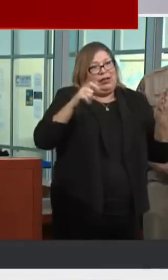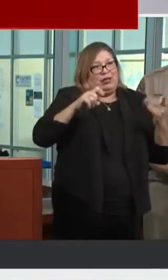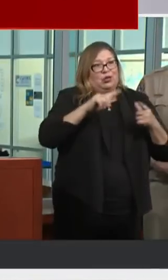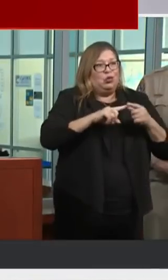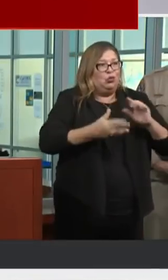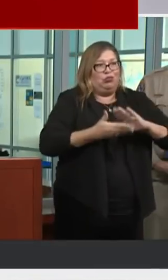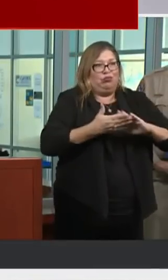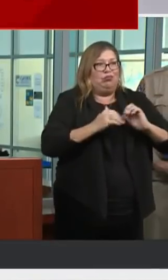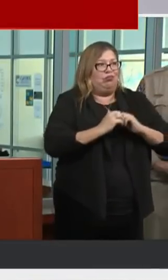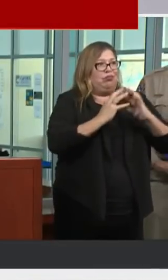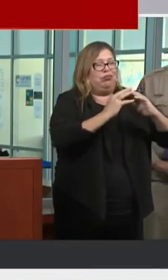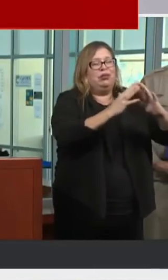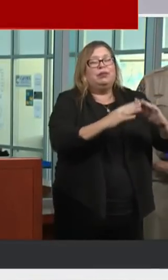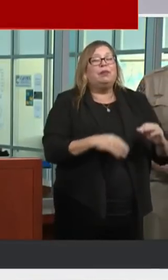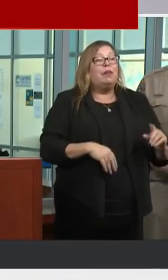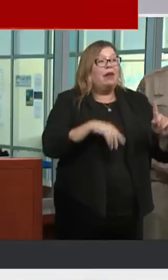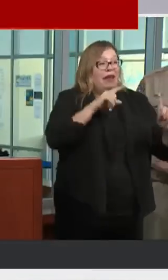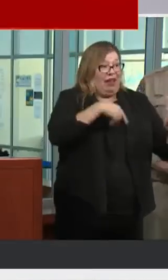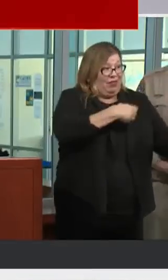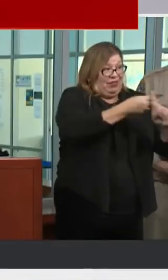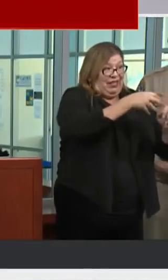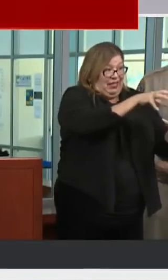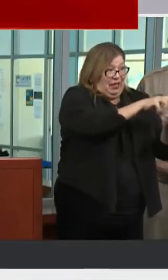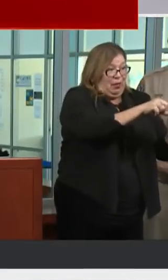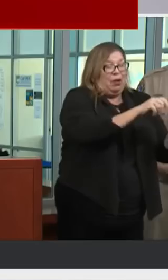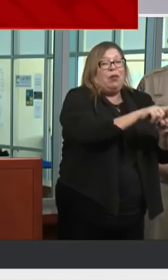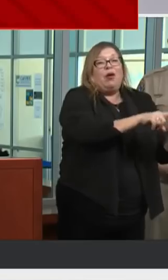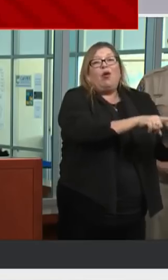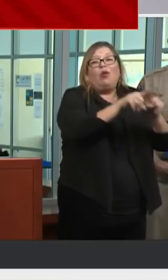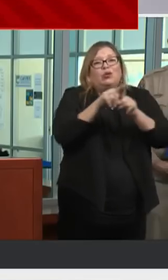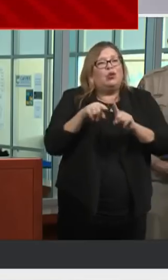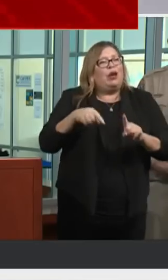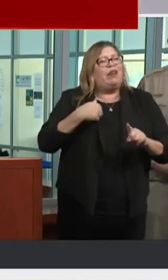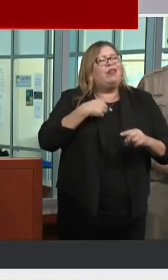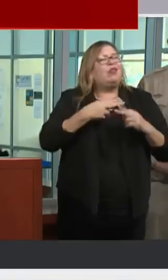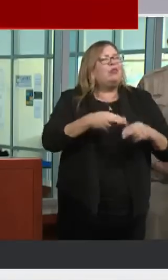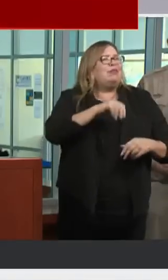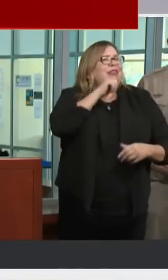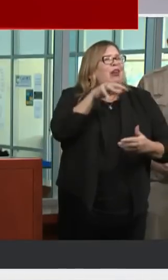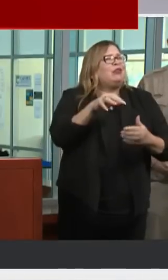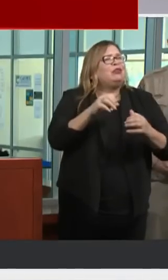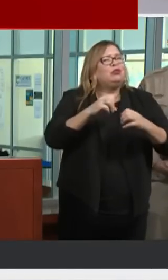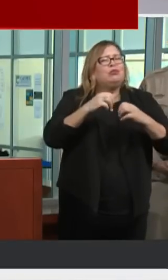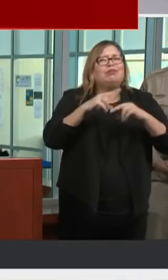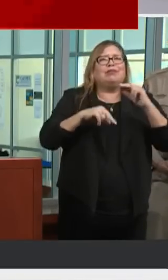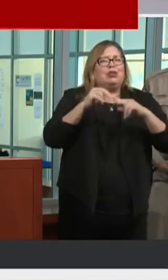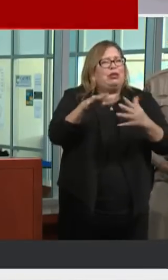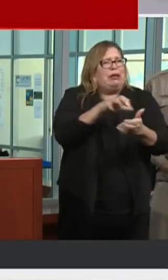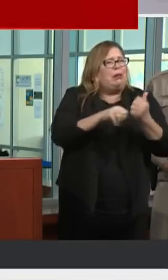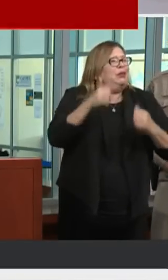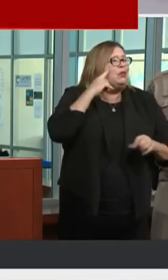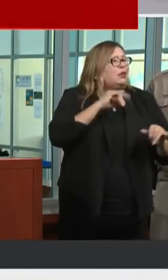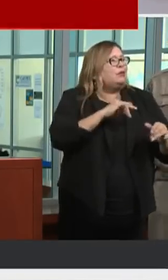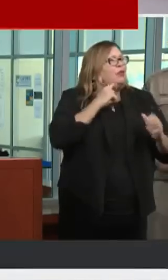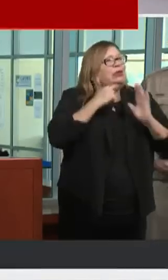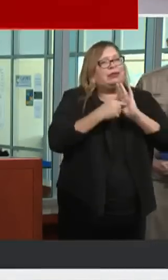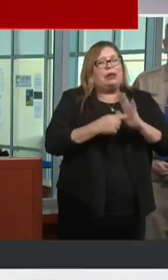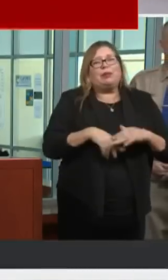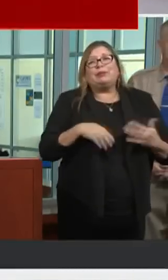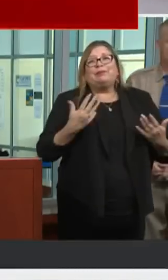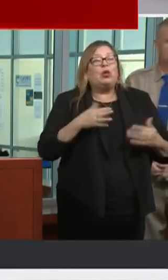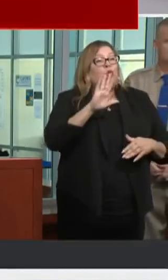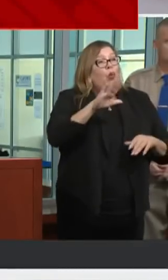And non-structural damage. What is non-structural damage? It's just things like, you know, your plates,